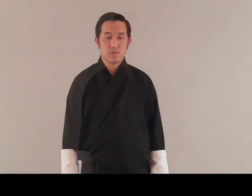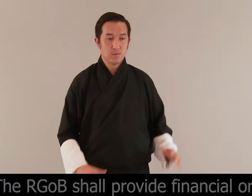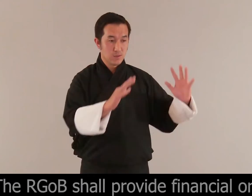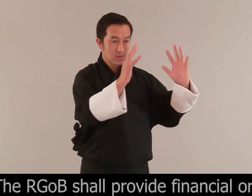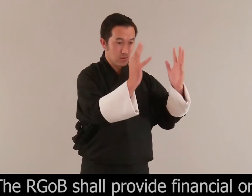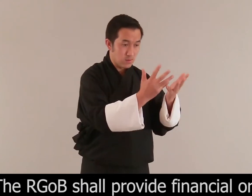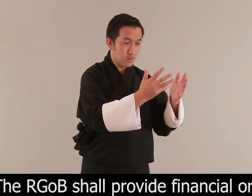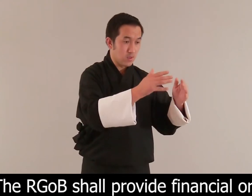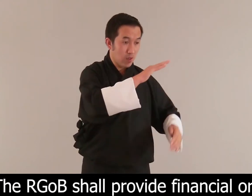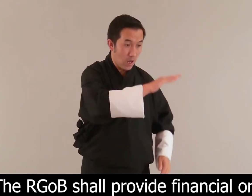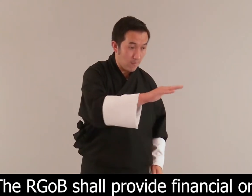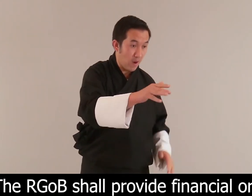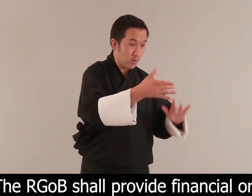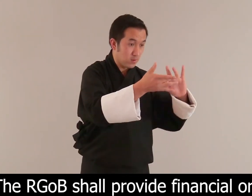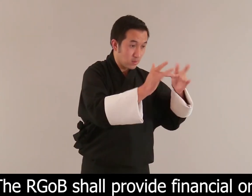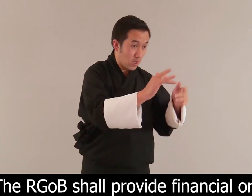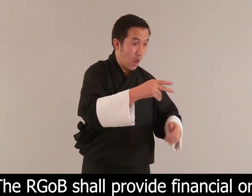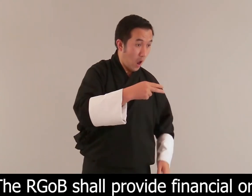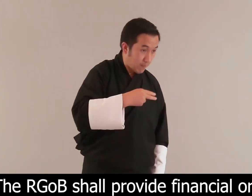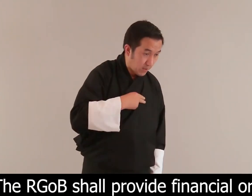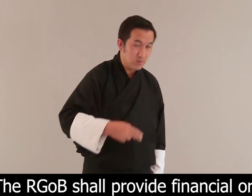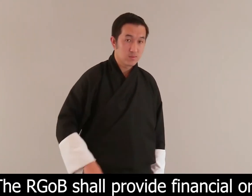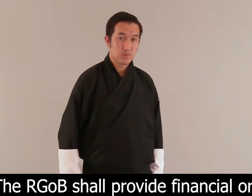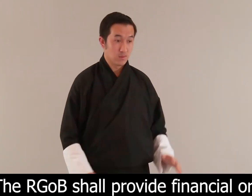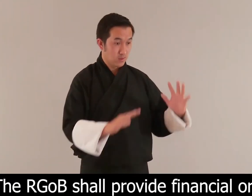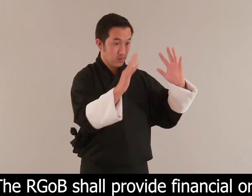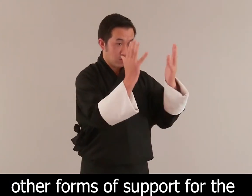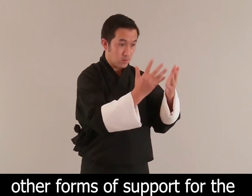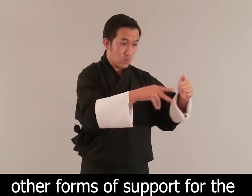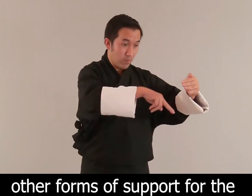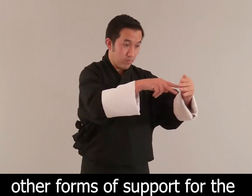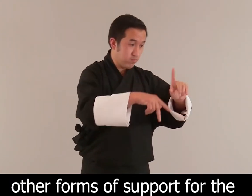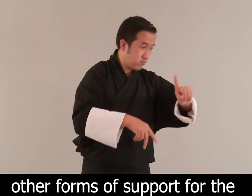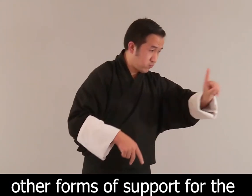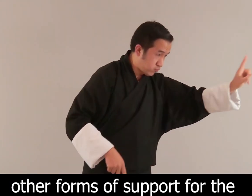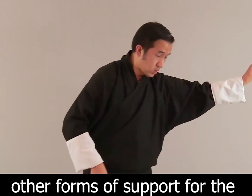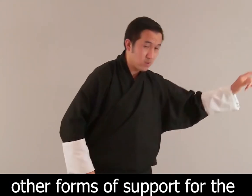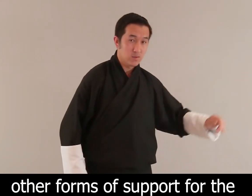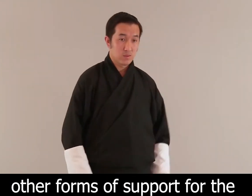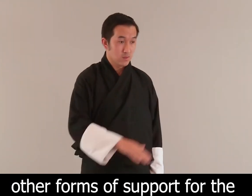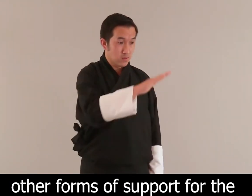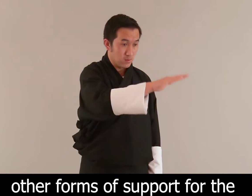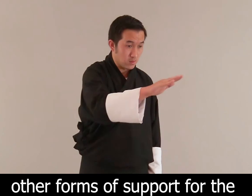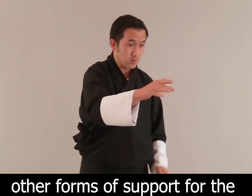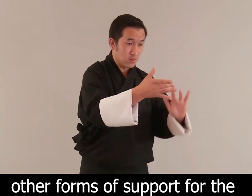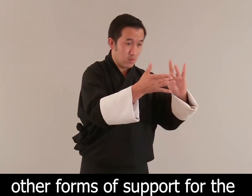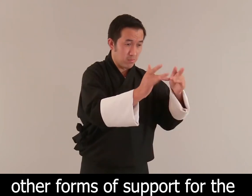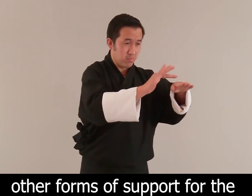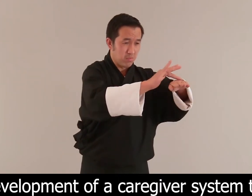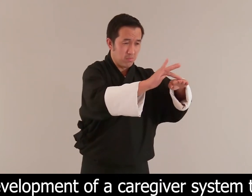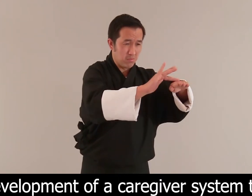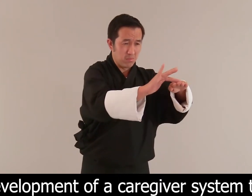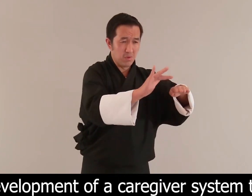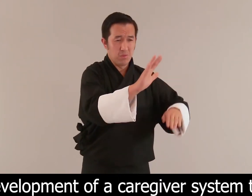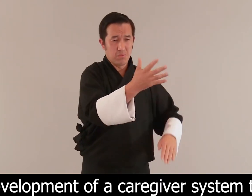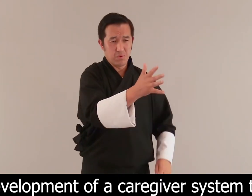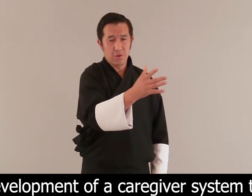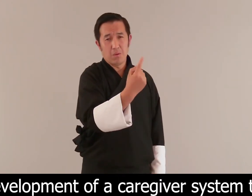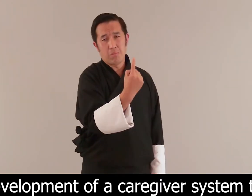The Royal Government of Bhutan shall provide financial or other forms of support for the development of a